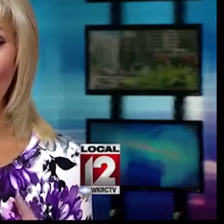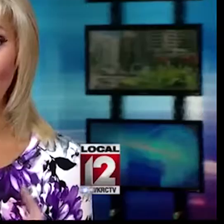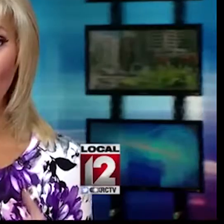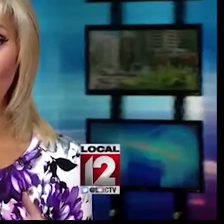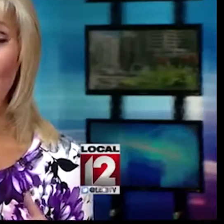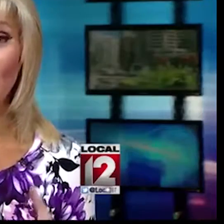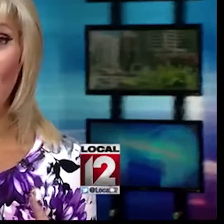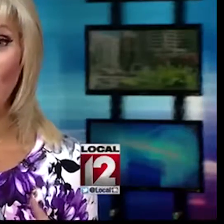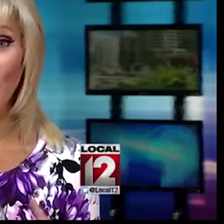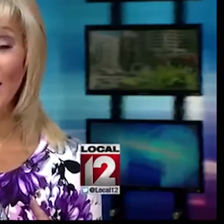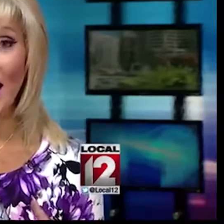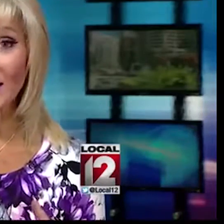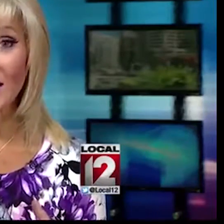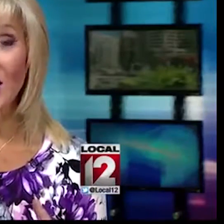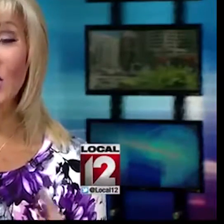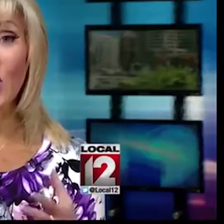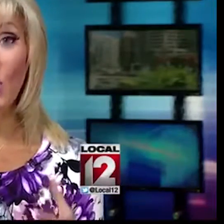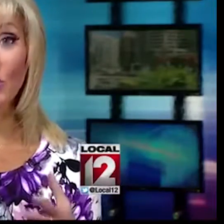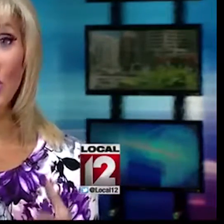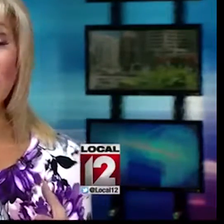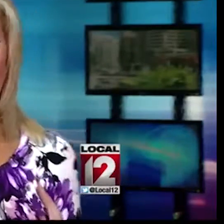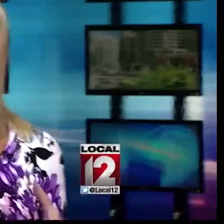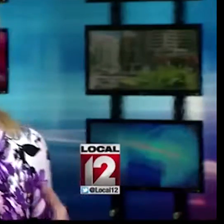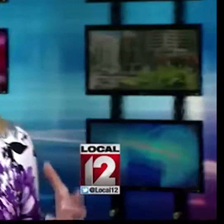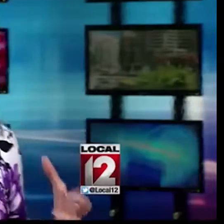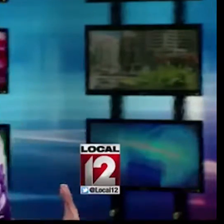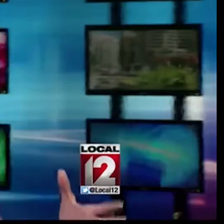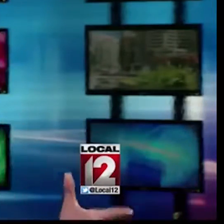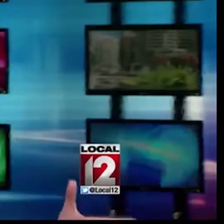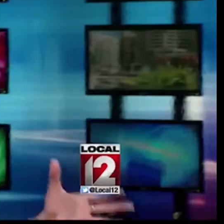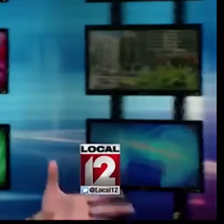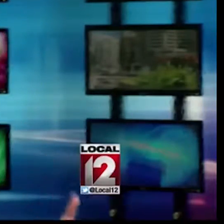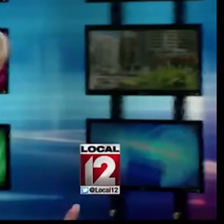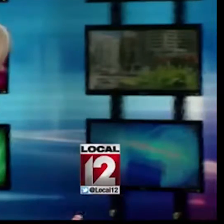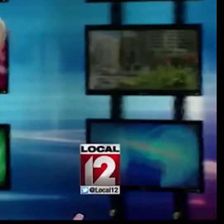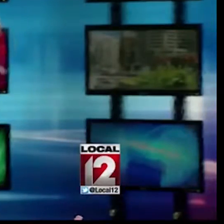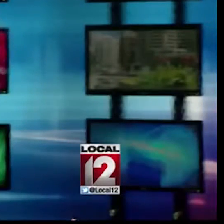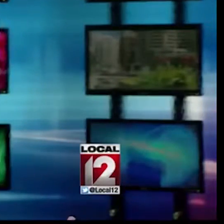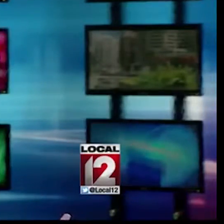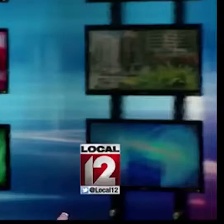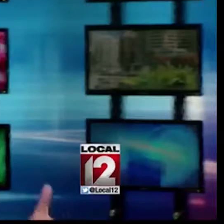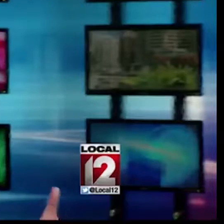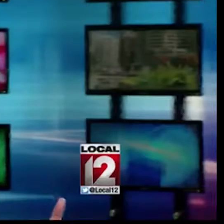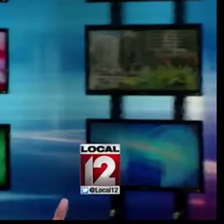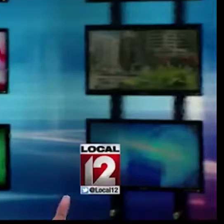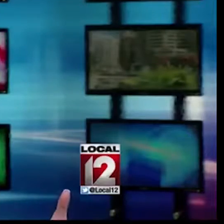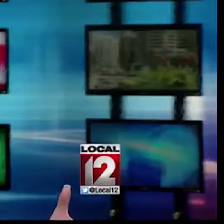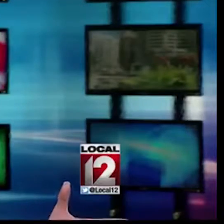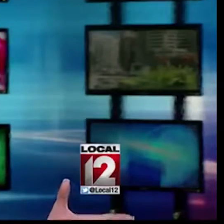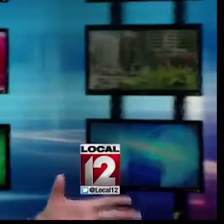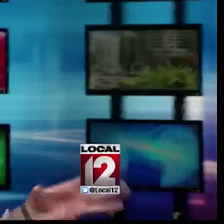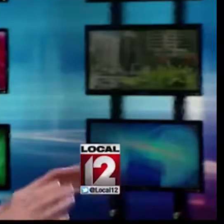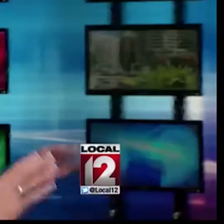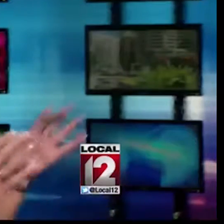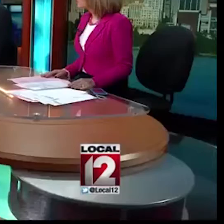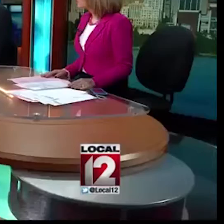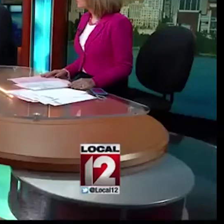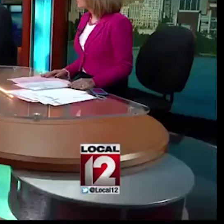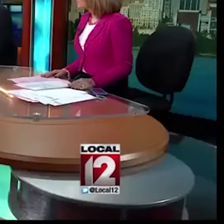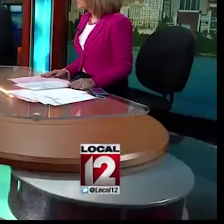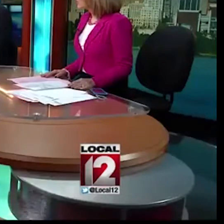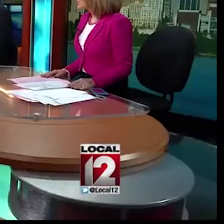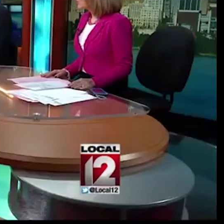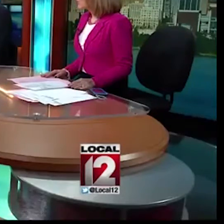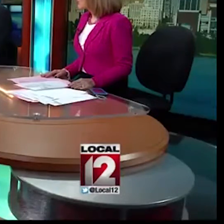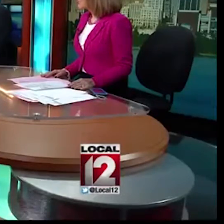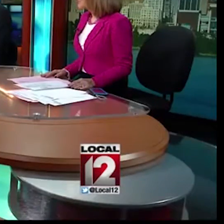hacking and coughing up crud longer than that, don't just say I'm getting over a cold. I hear that a lot, and you've got to remember that your coworkers